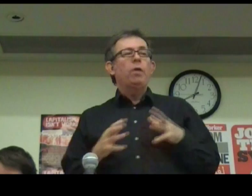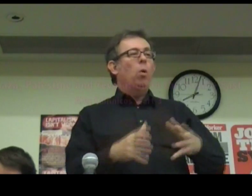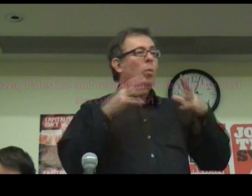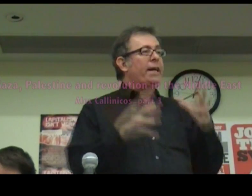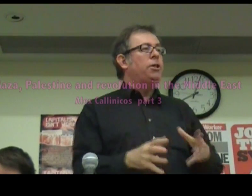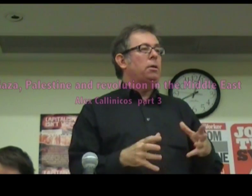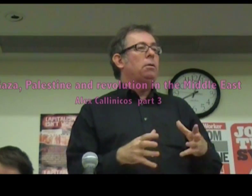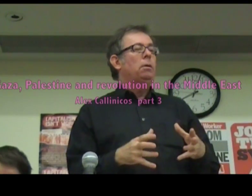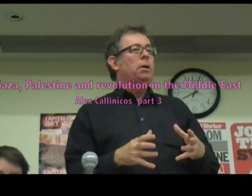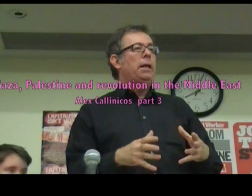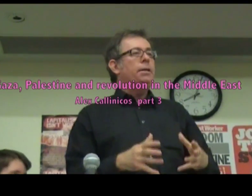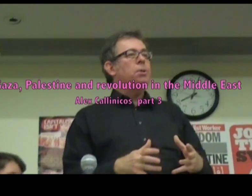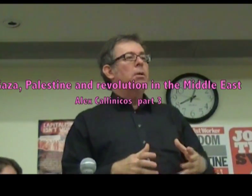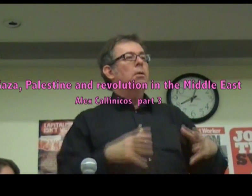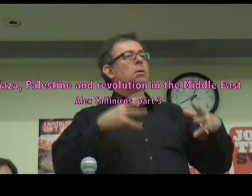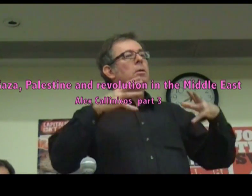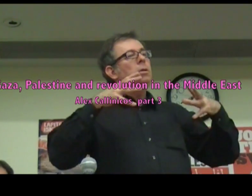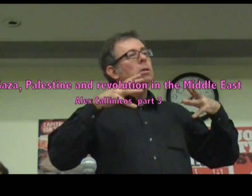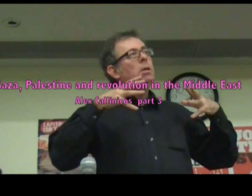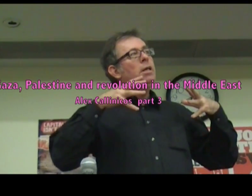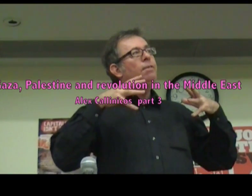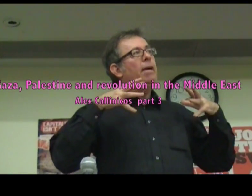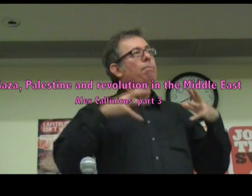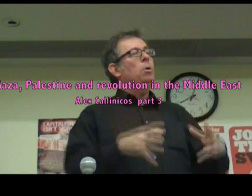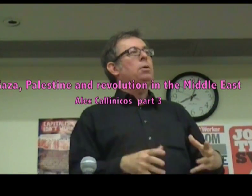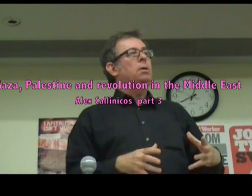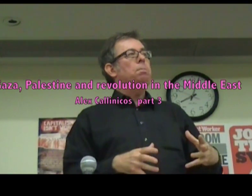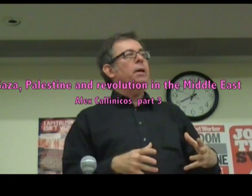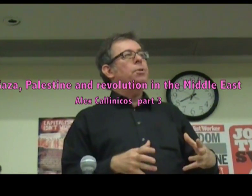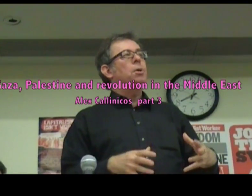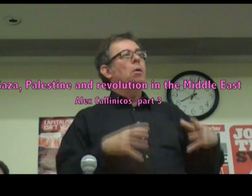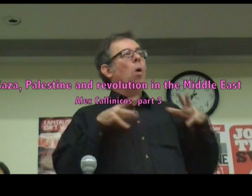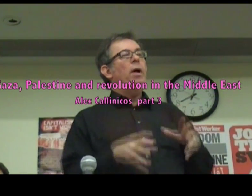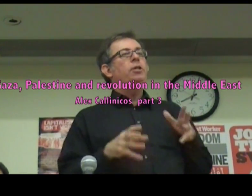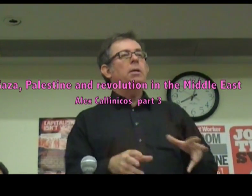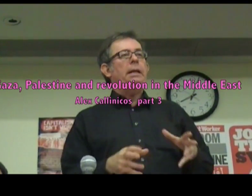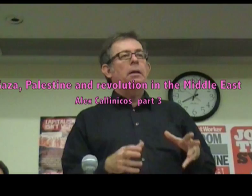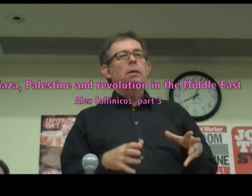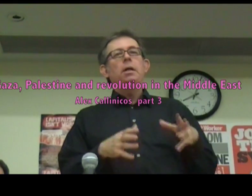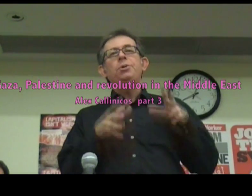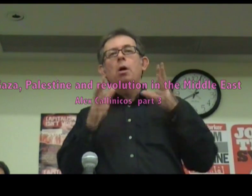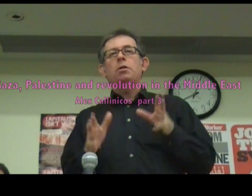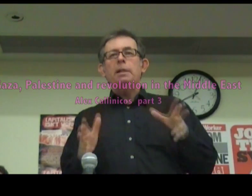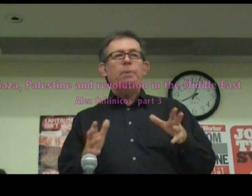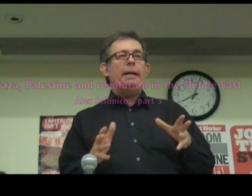But what we do is very important because what we're doing is not simply